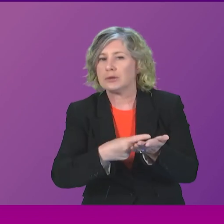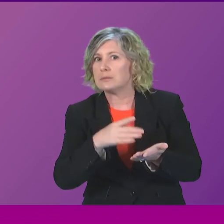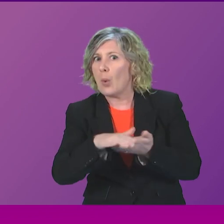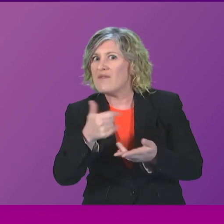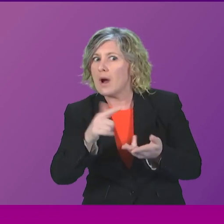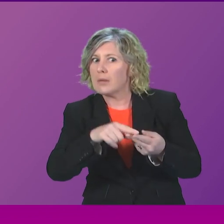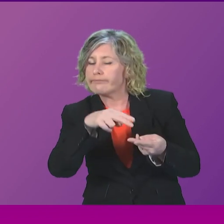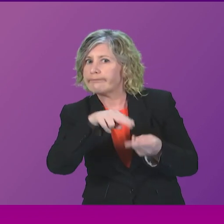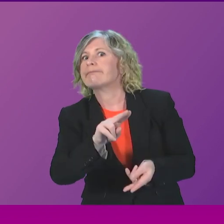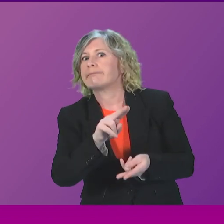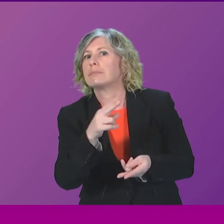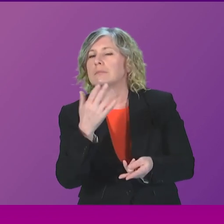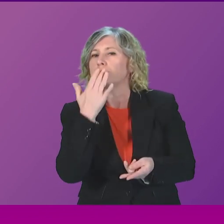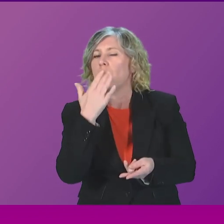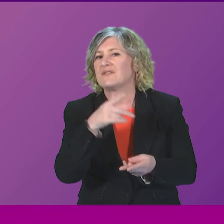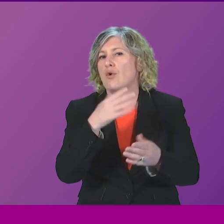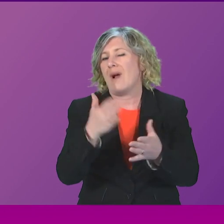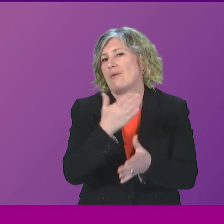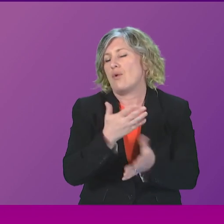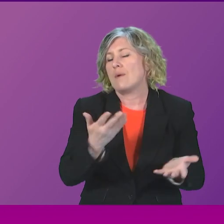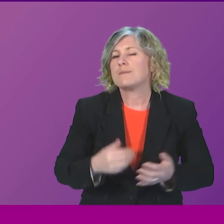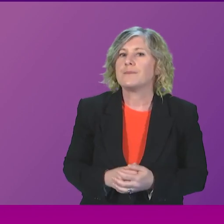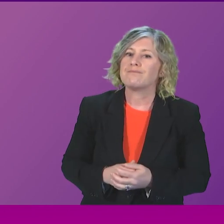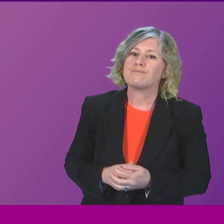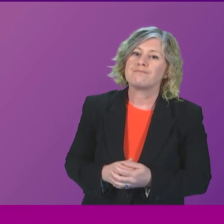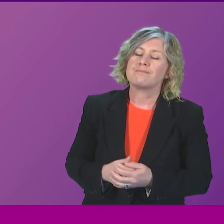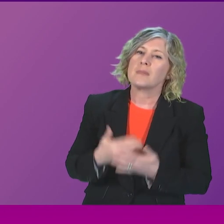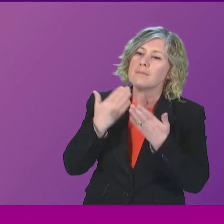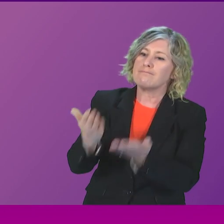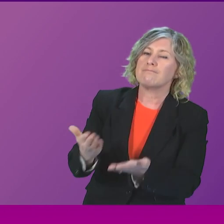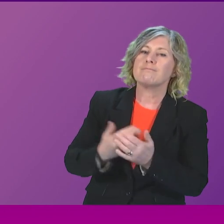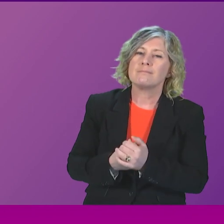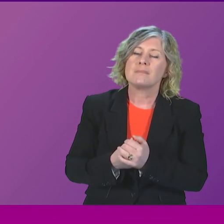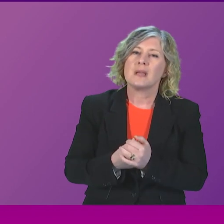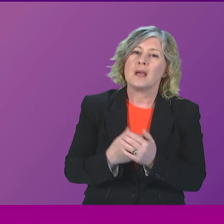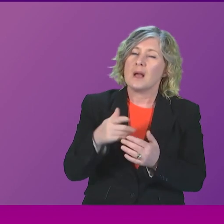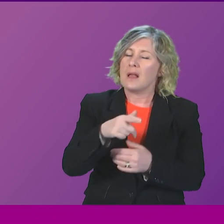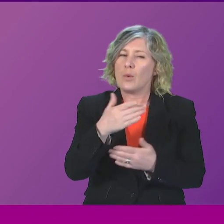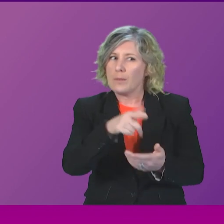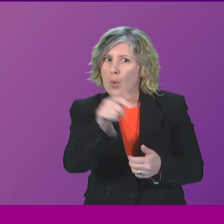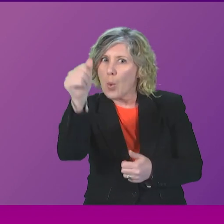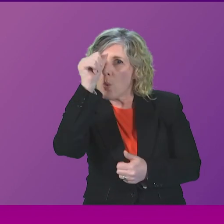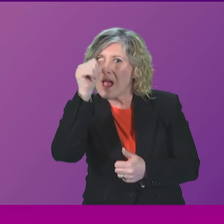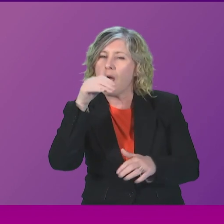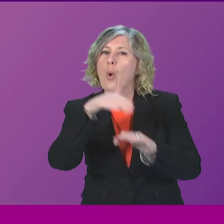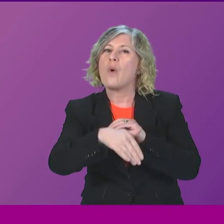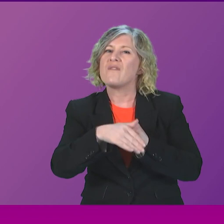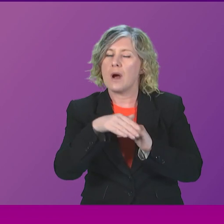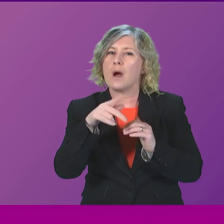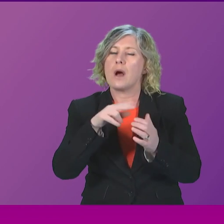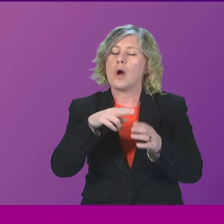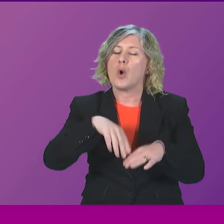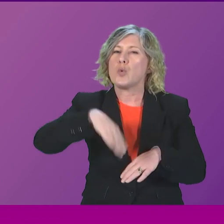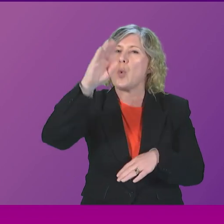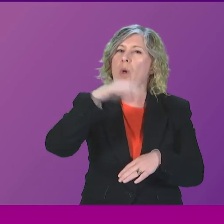in the minimum unit price. Megan Gallagher. The First Minister will be aware of the recent decision taken by North Lanarkshire